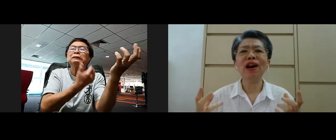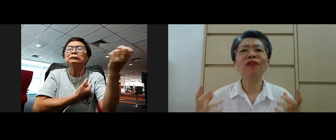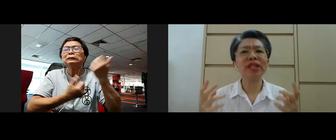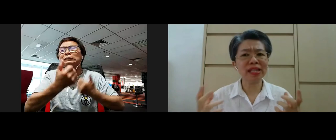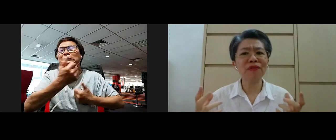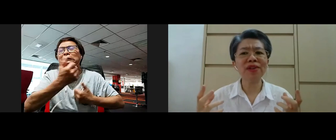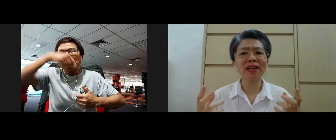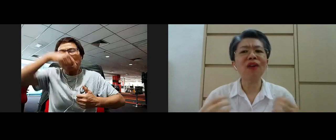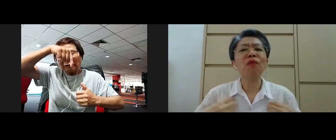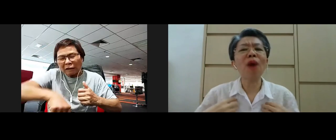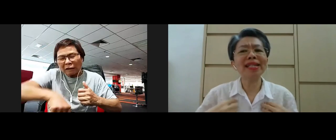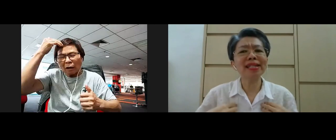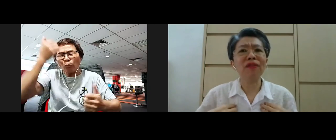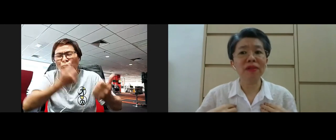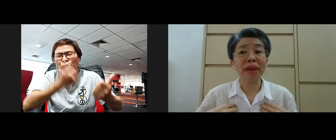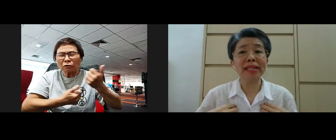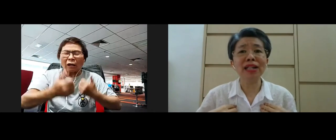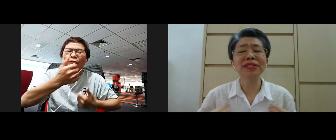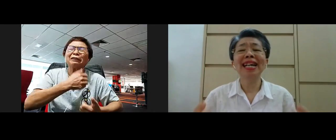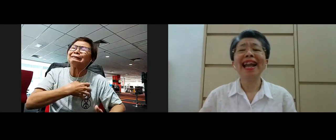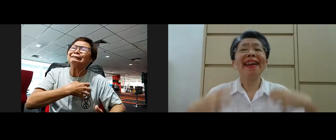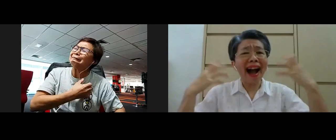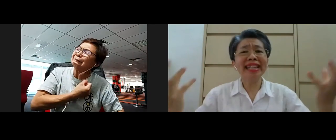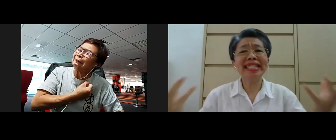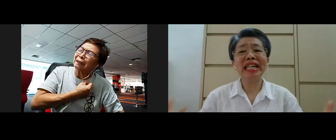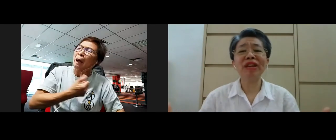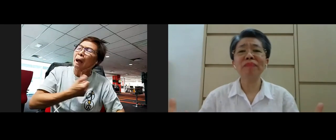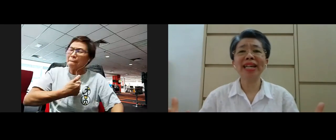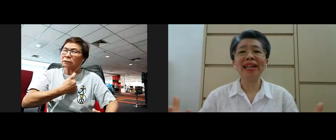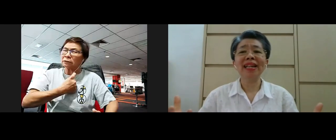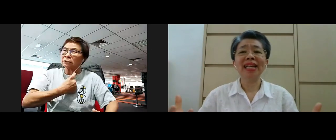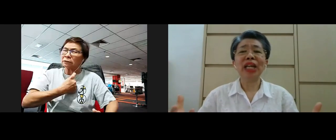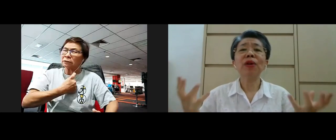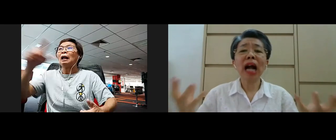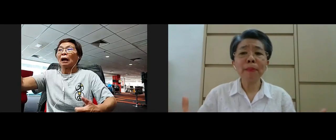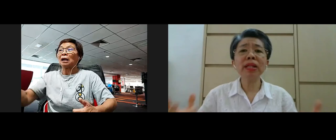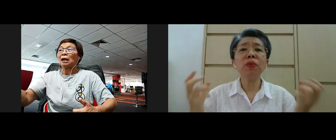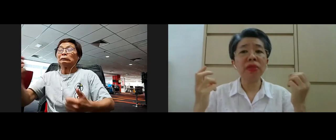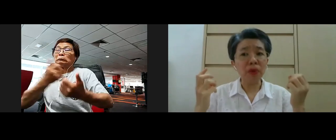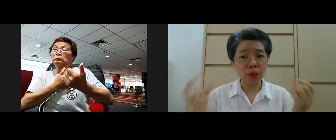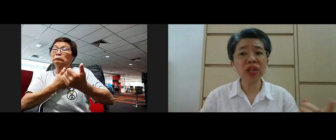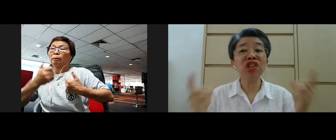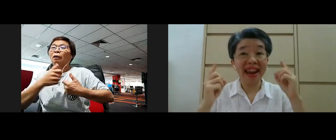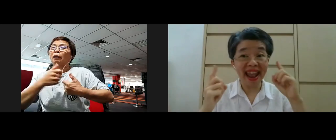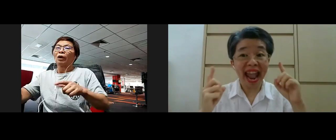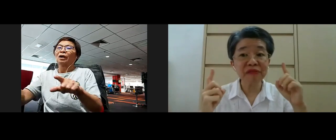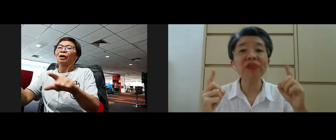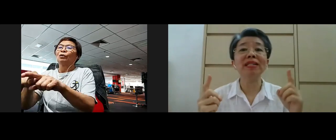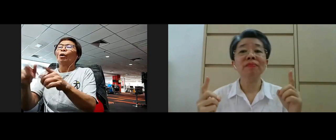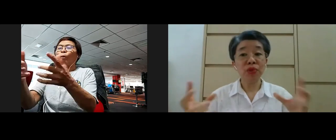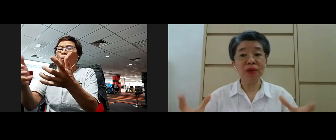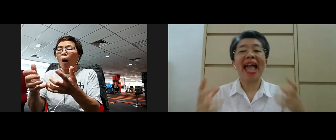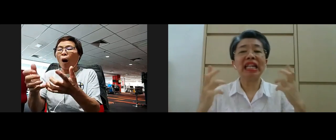of the suffering of oneself myself and other living being you know couple with the wish and